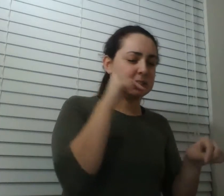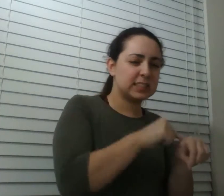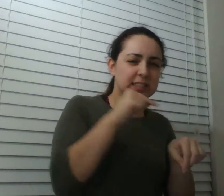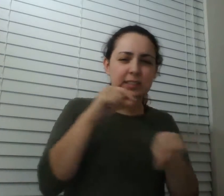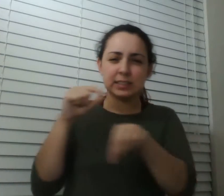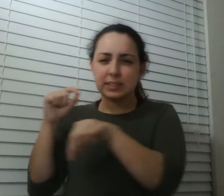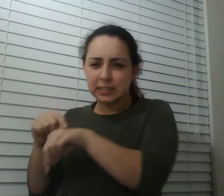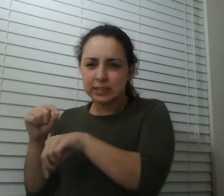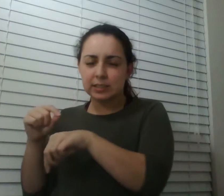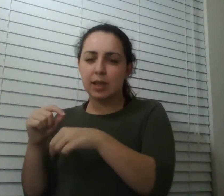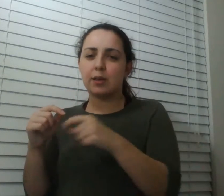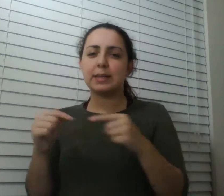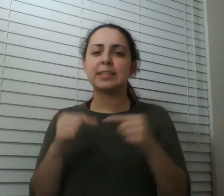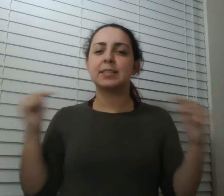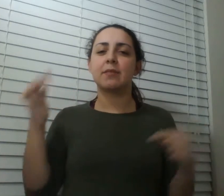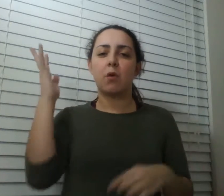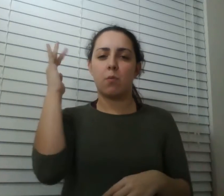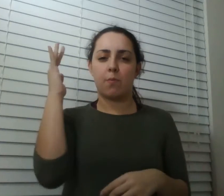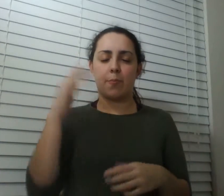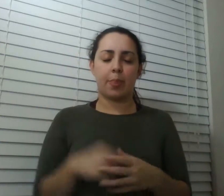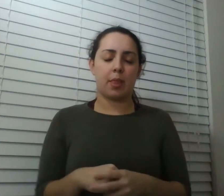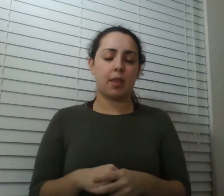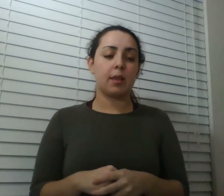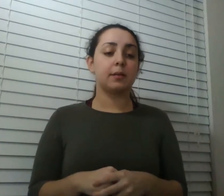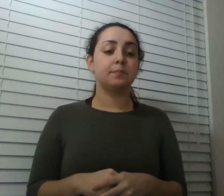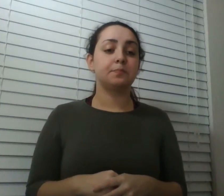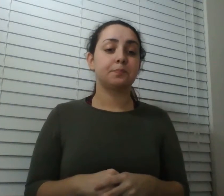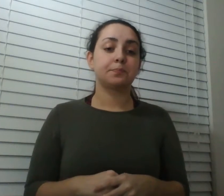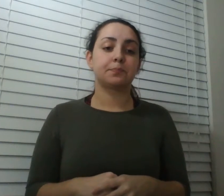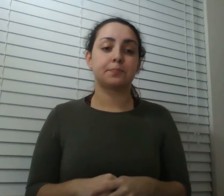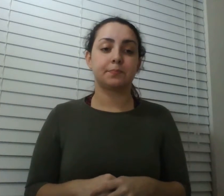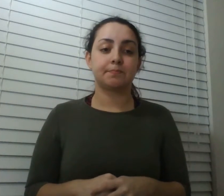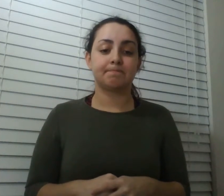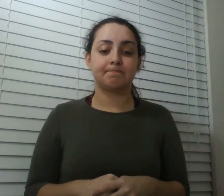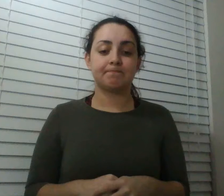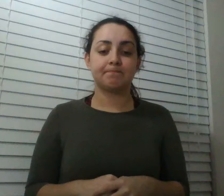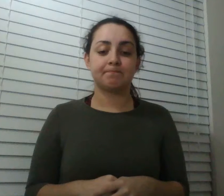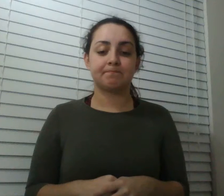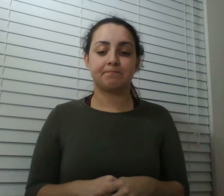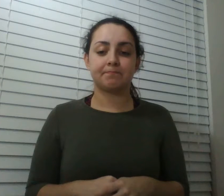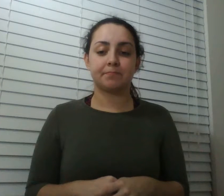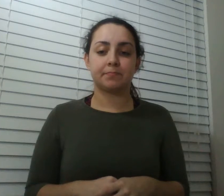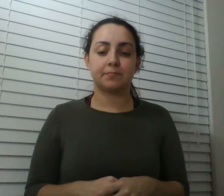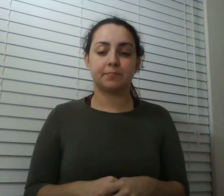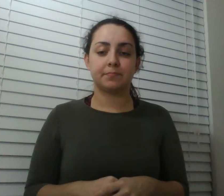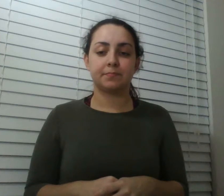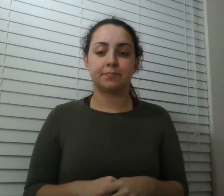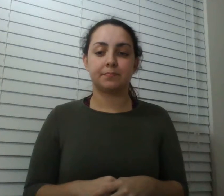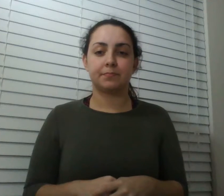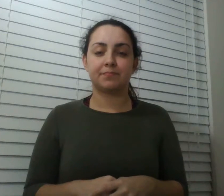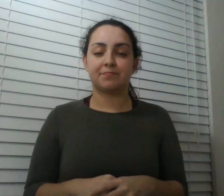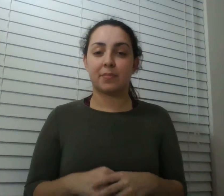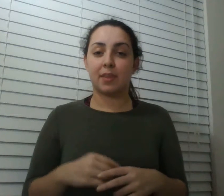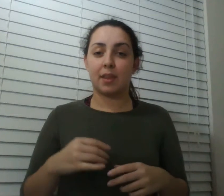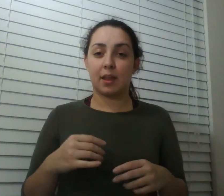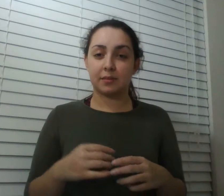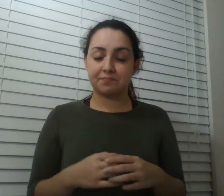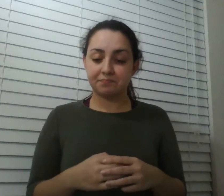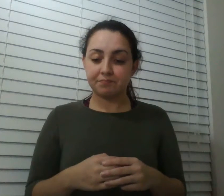all kinds of research not to mention it would make working with other bug scientists just a lot easier and i started looking into